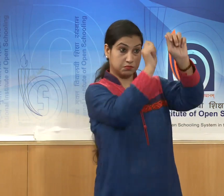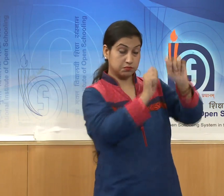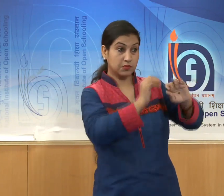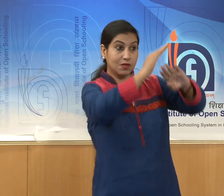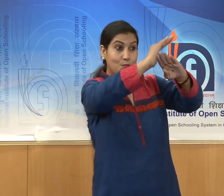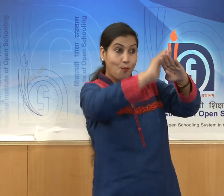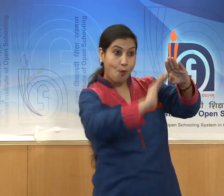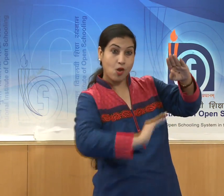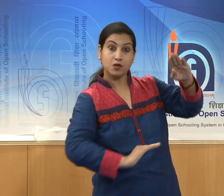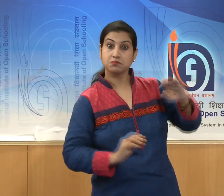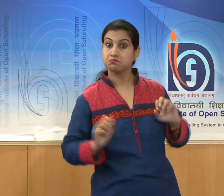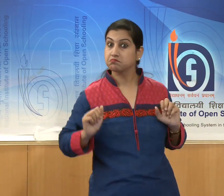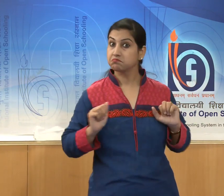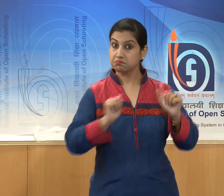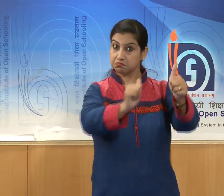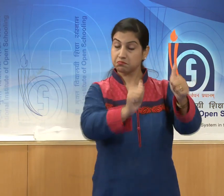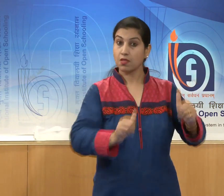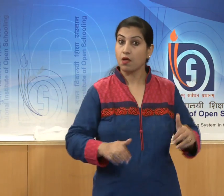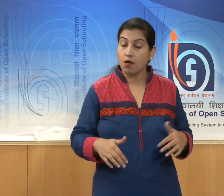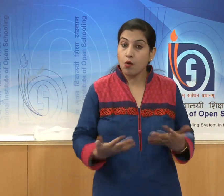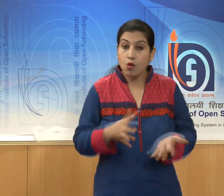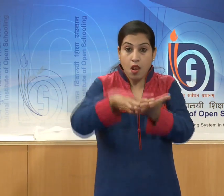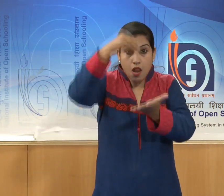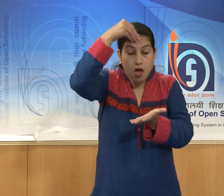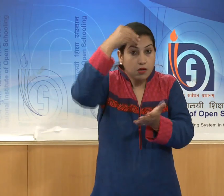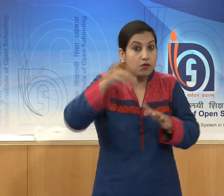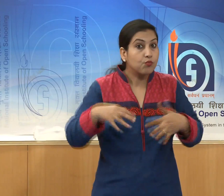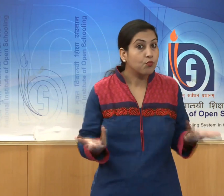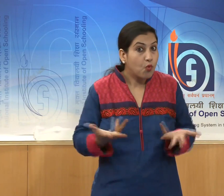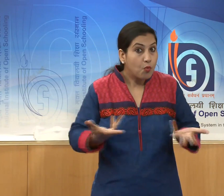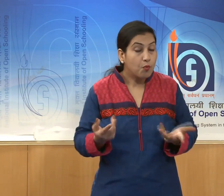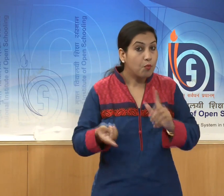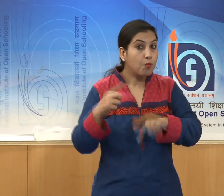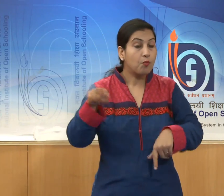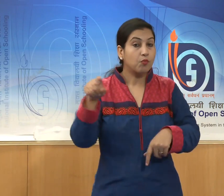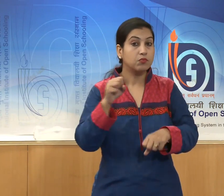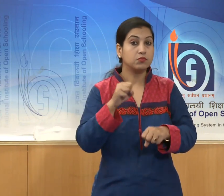was learnt from the sculptors